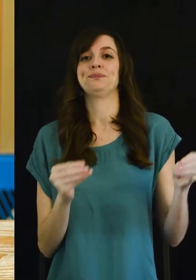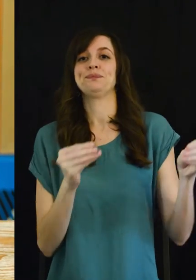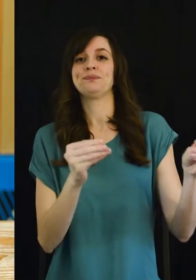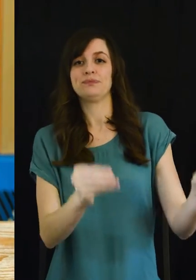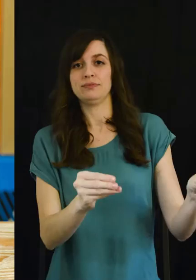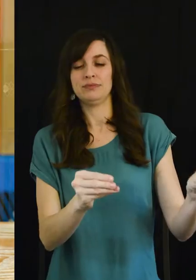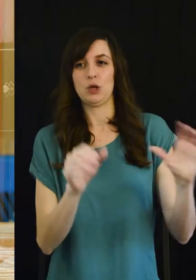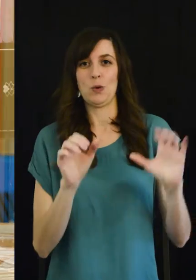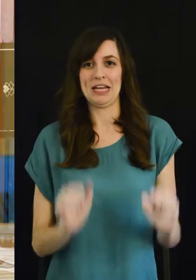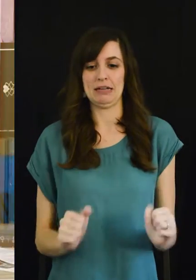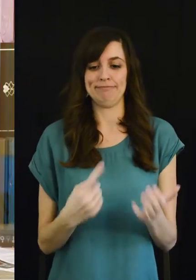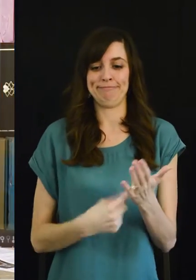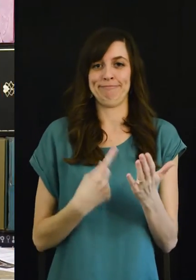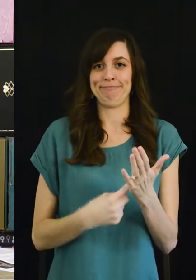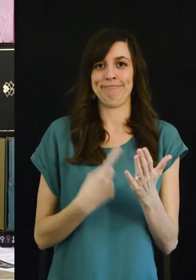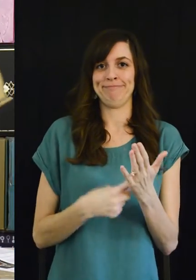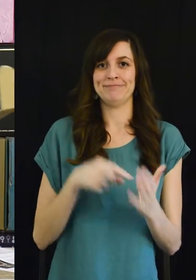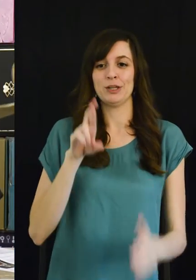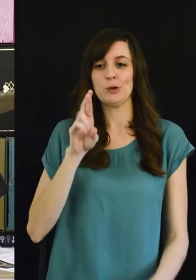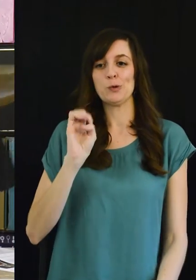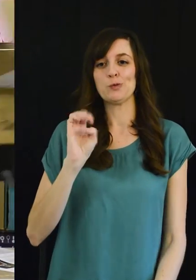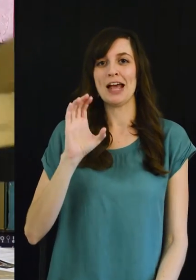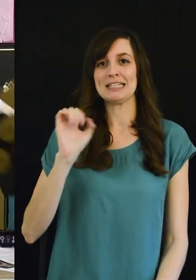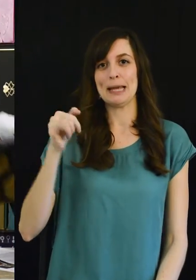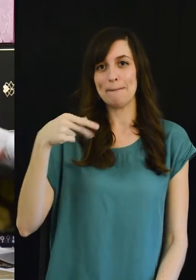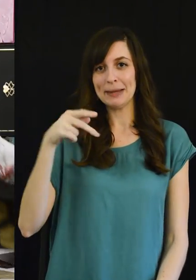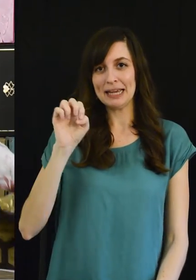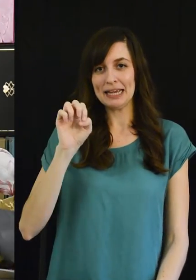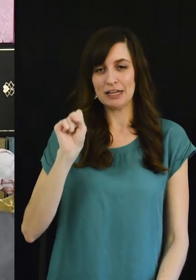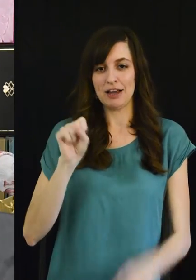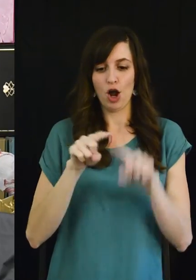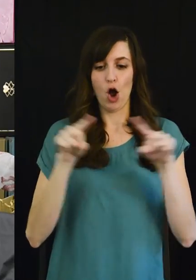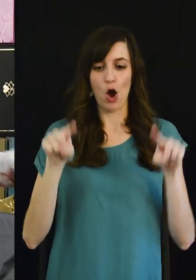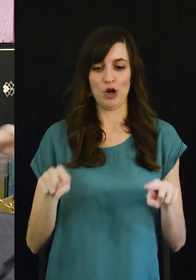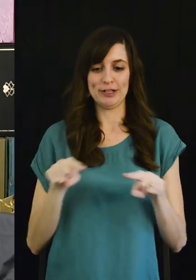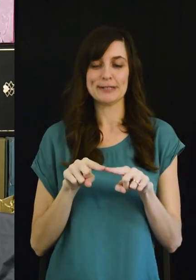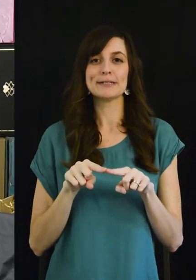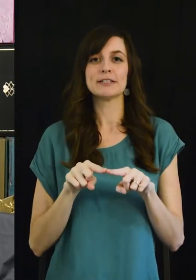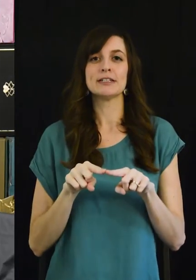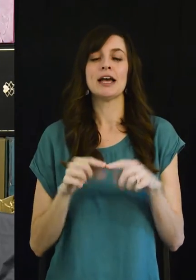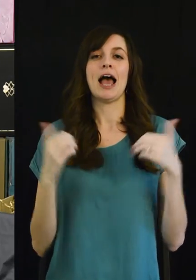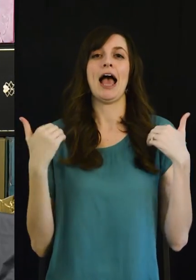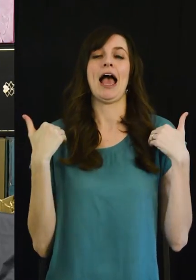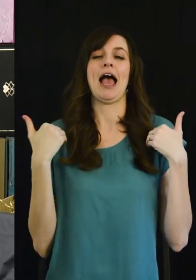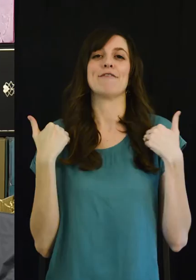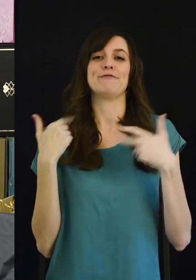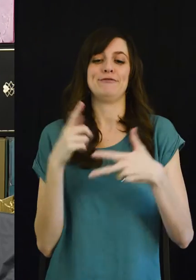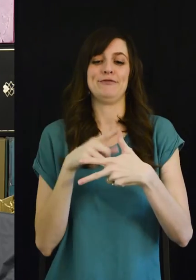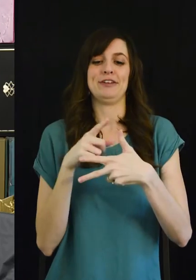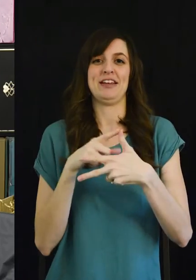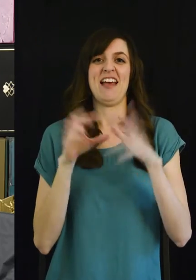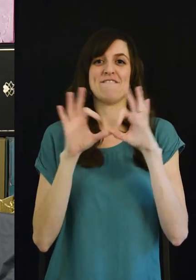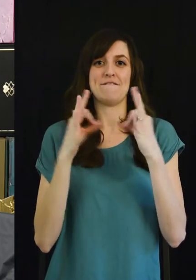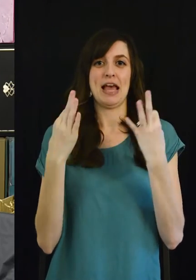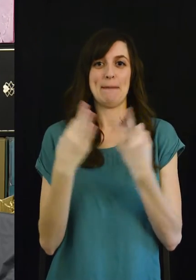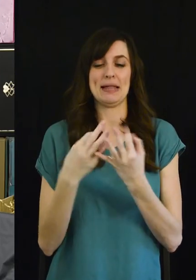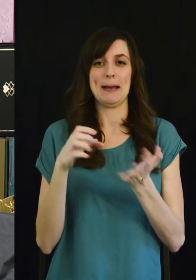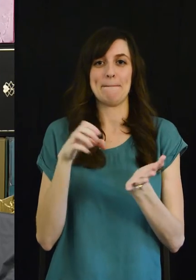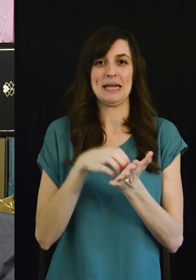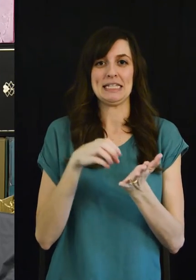gonna set this guy to this side so we can get the good stuff so here I have a recipe for family reserved